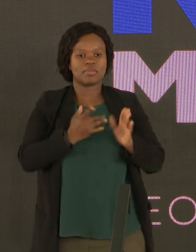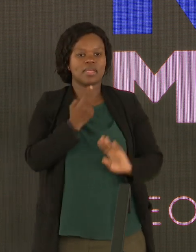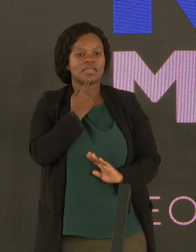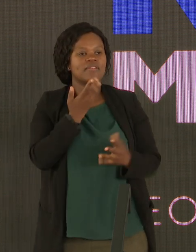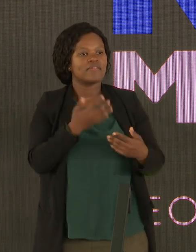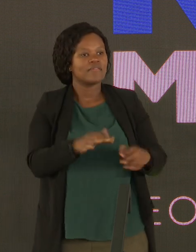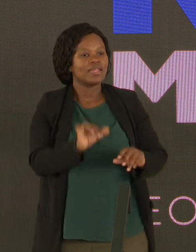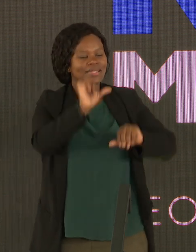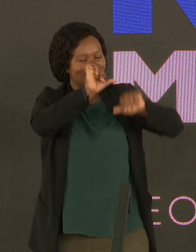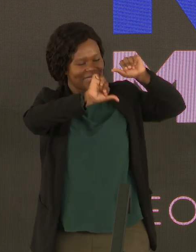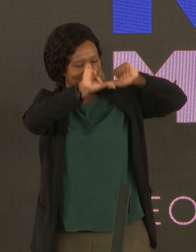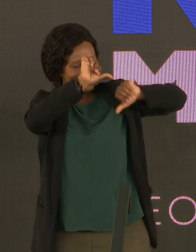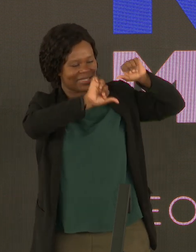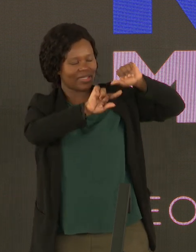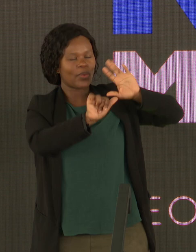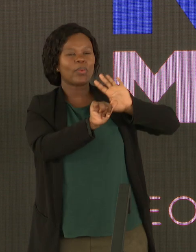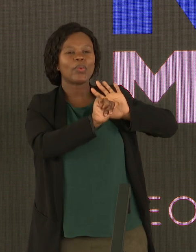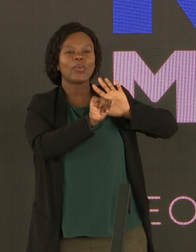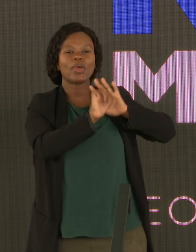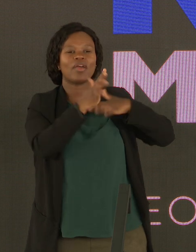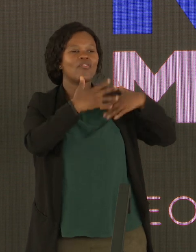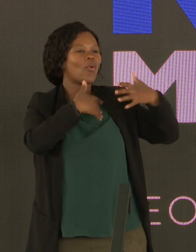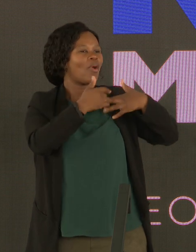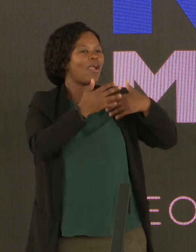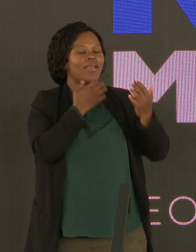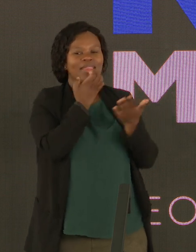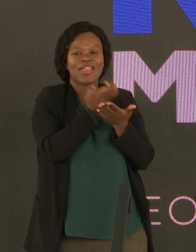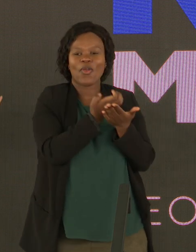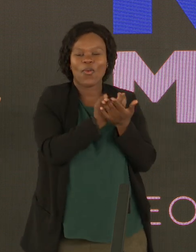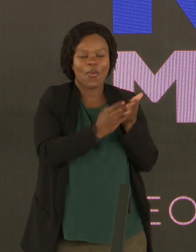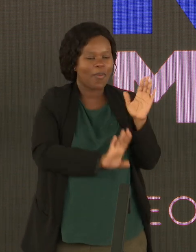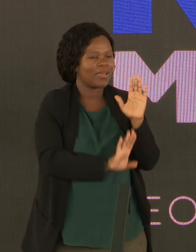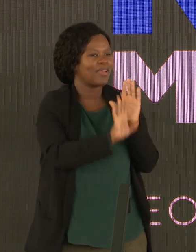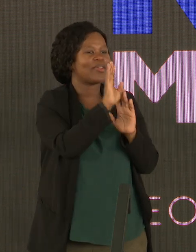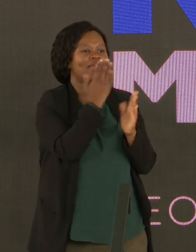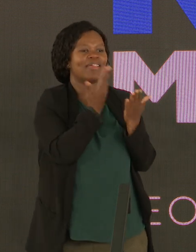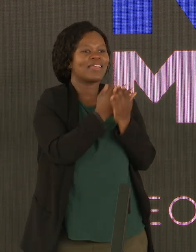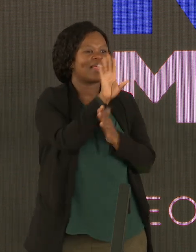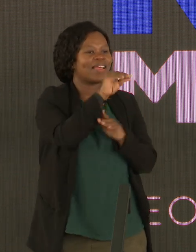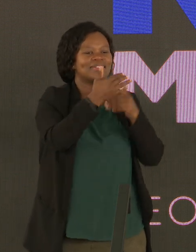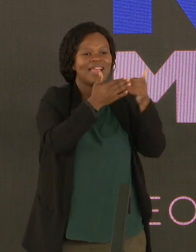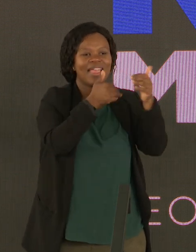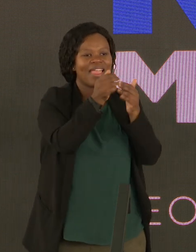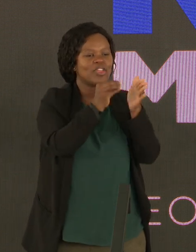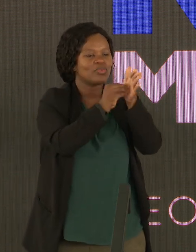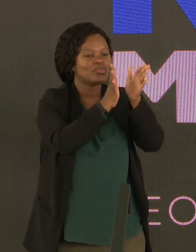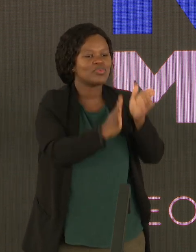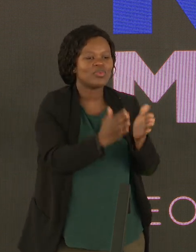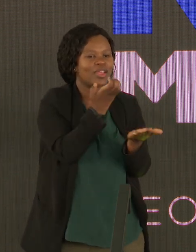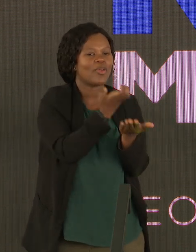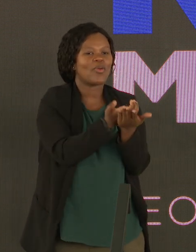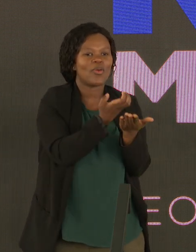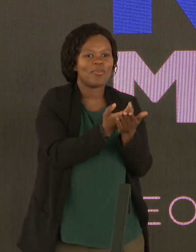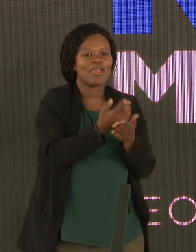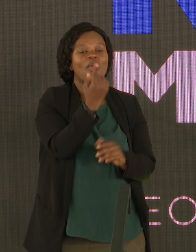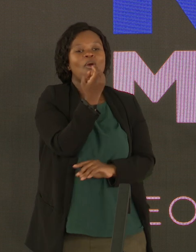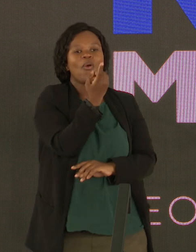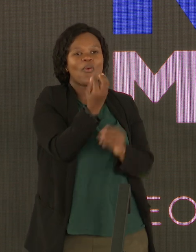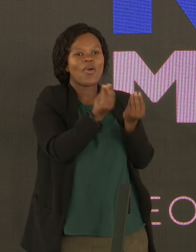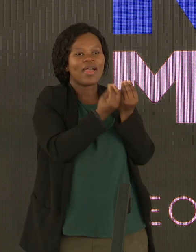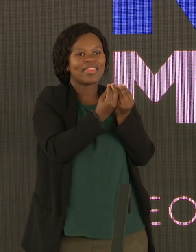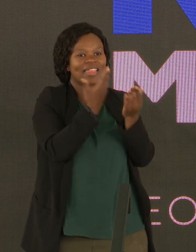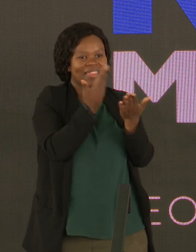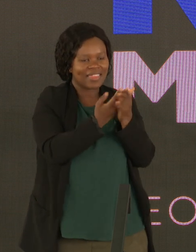Science is critical for any sort of economic growth. Ask any economic student. The one thing that will increase productivity,